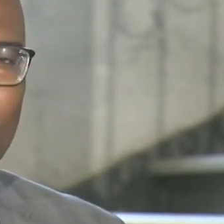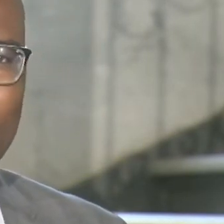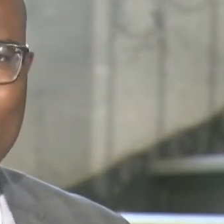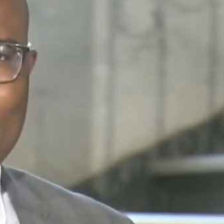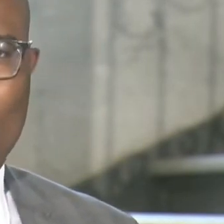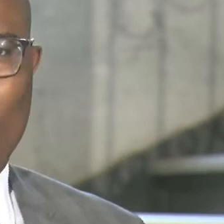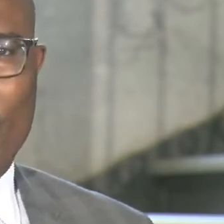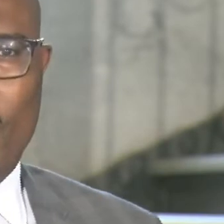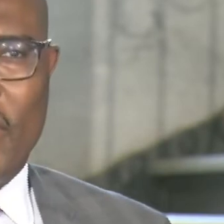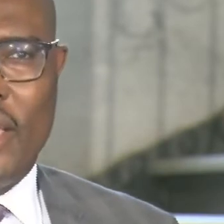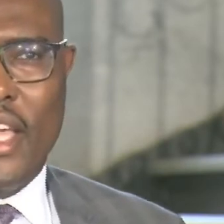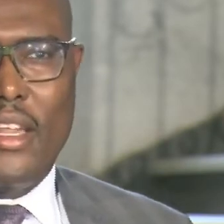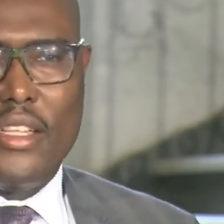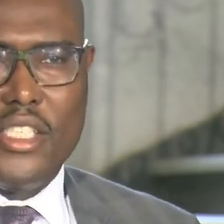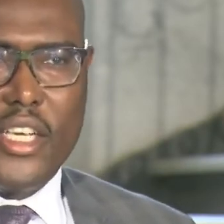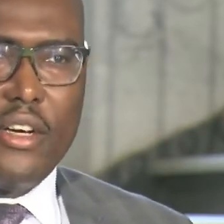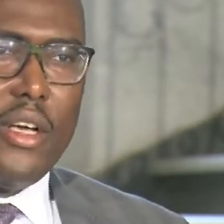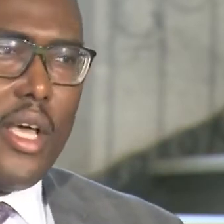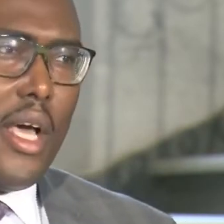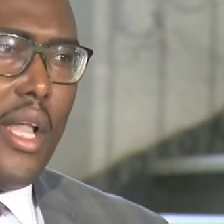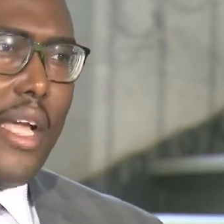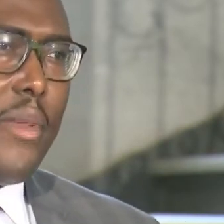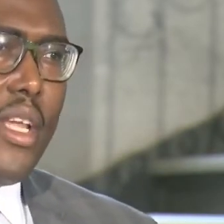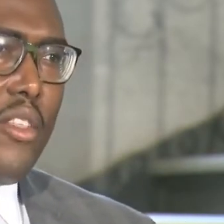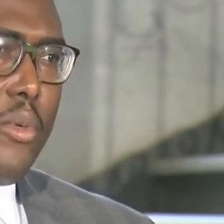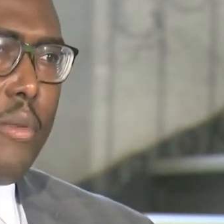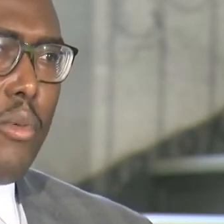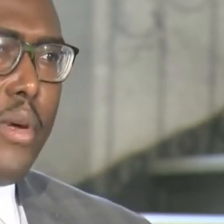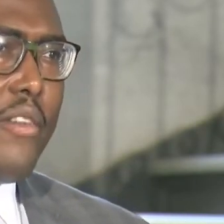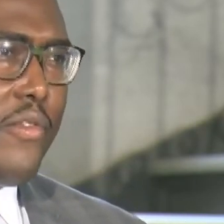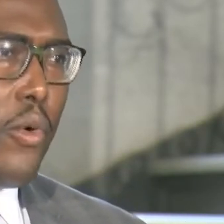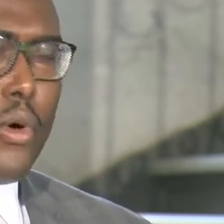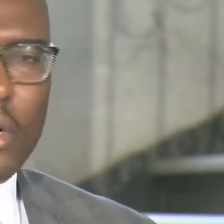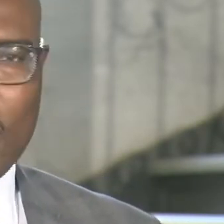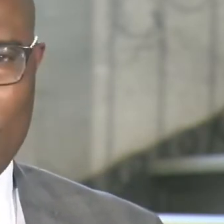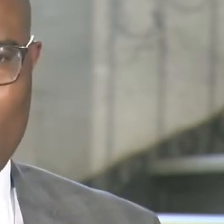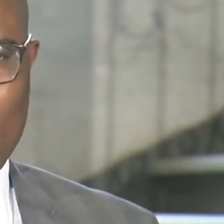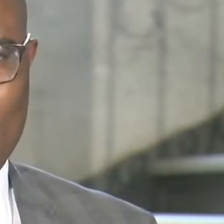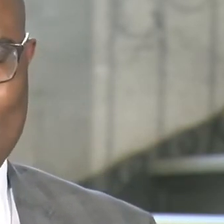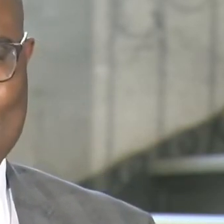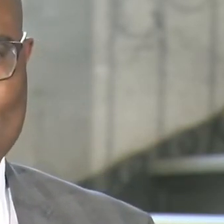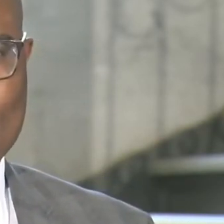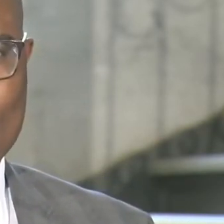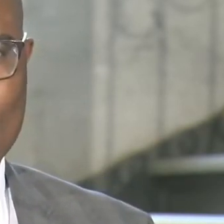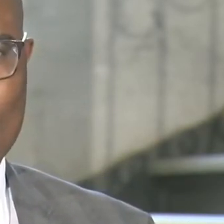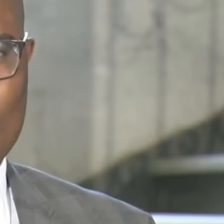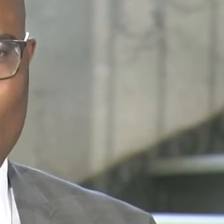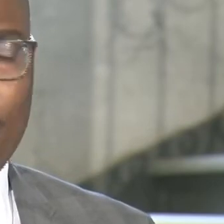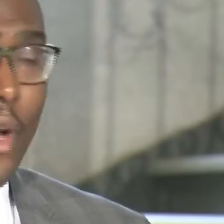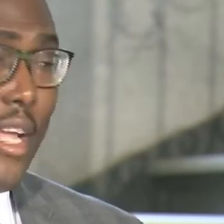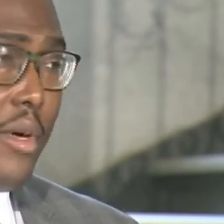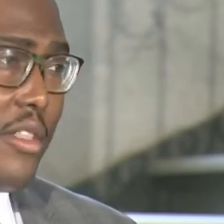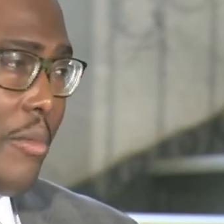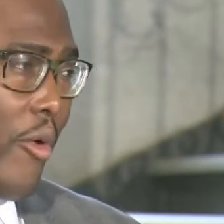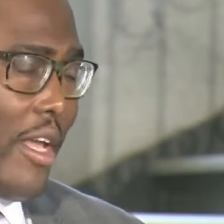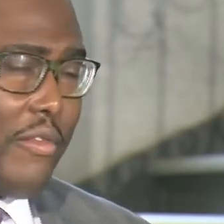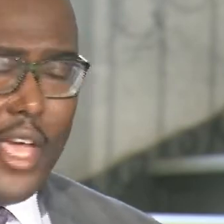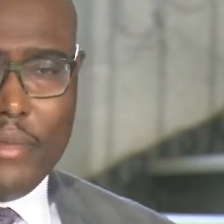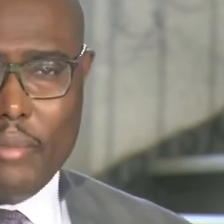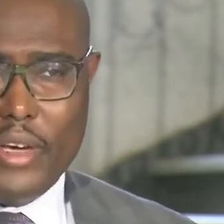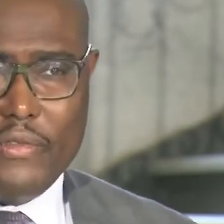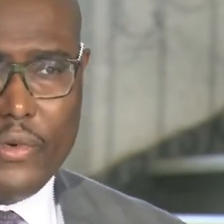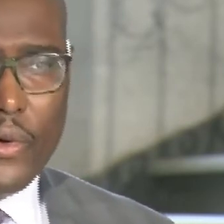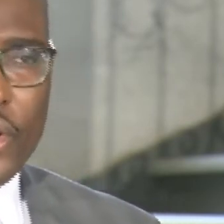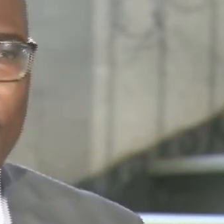I was a blessing away from being dead and in jail like many other people, but for, um, a praying mother, praying